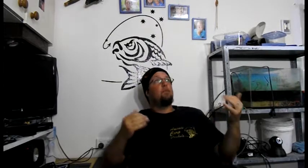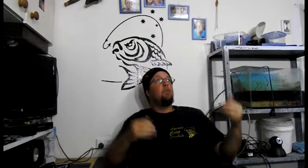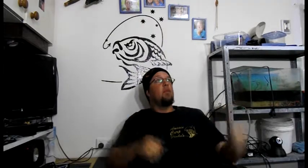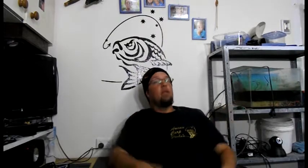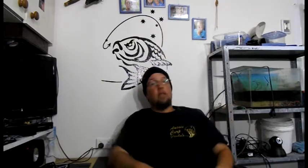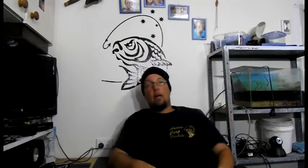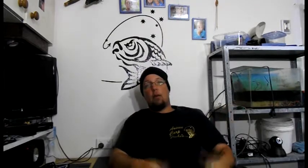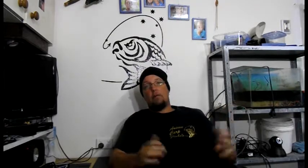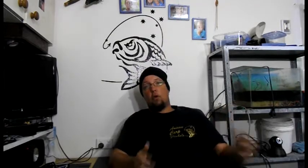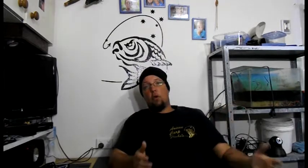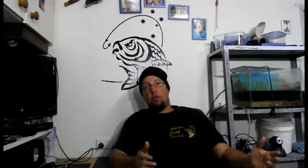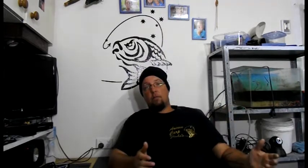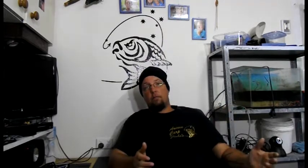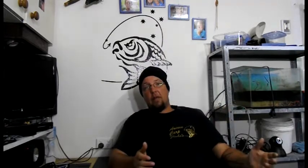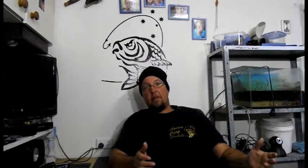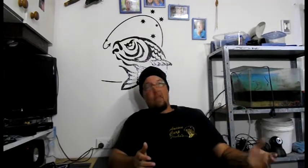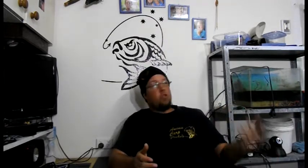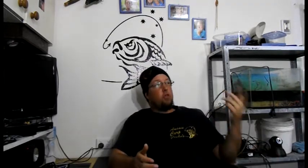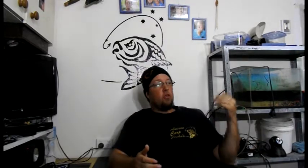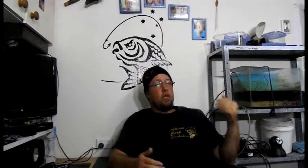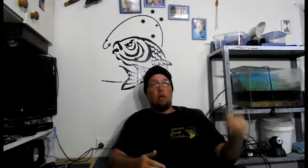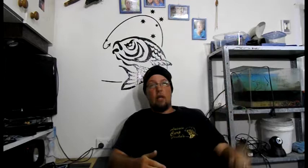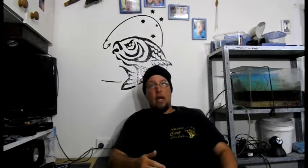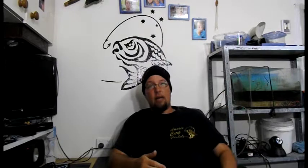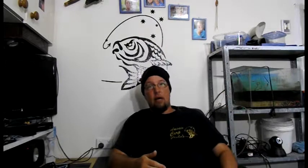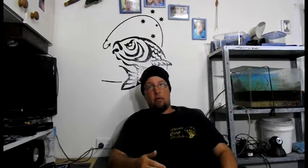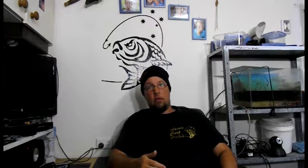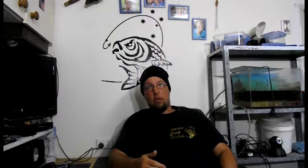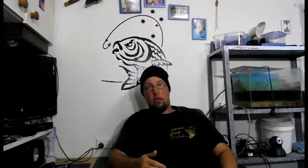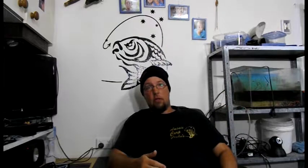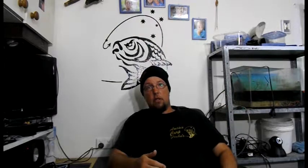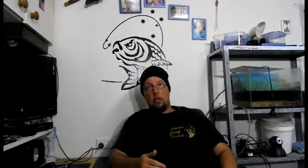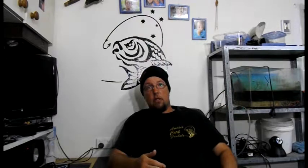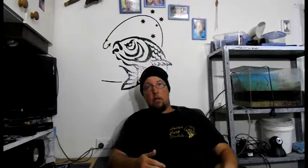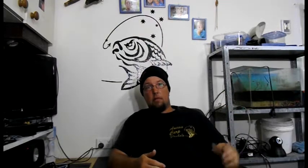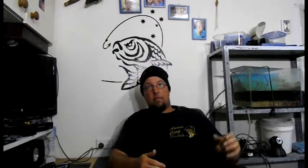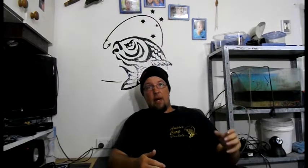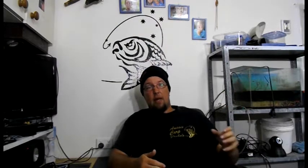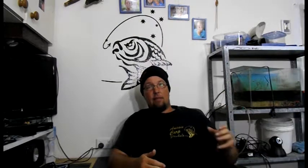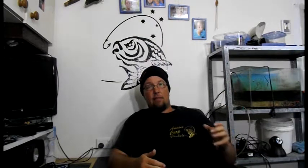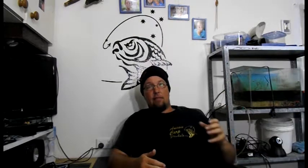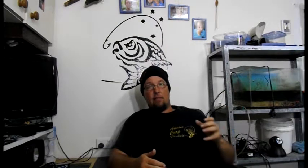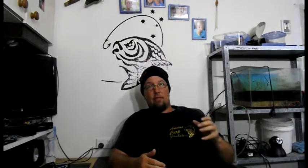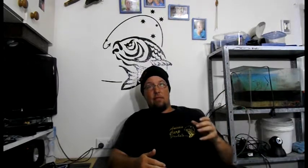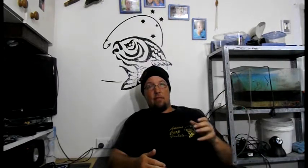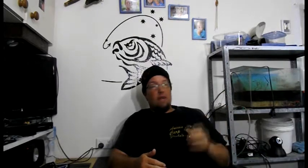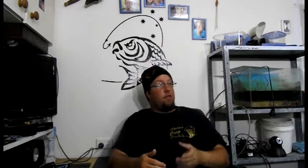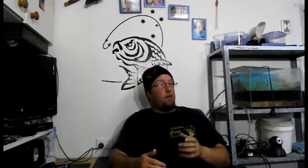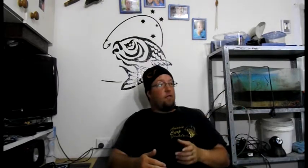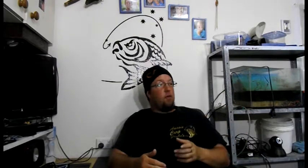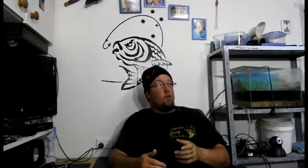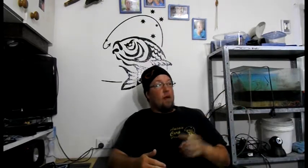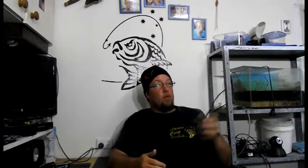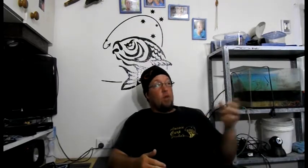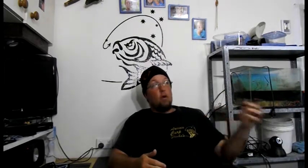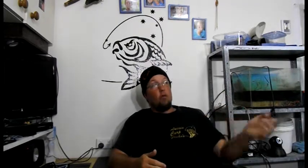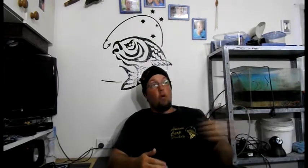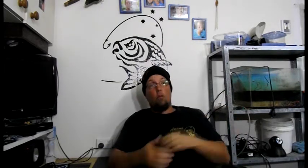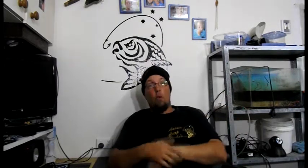You know, I've caught big fish on $20 Kmart rods. But they're very few and far between. And I've caught more